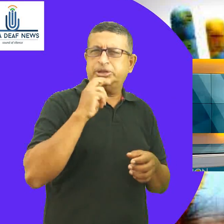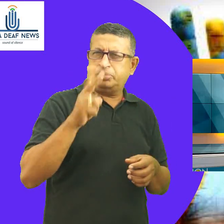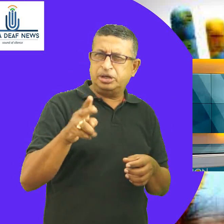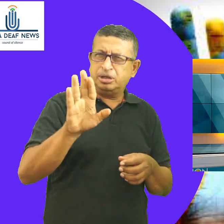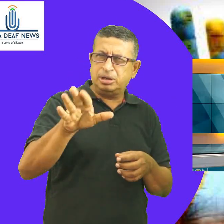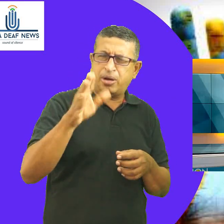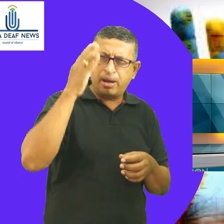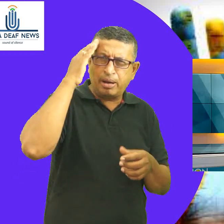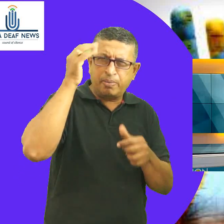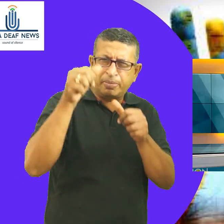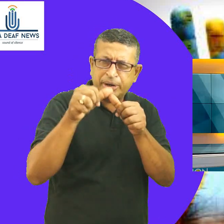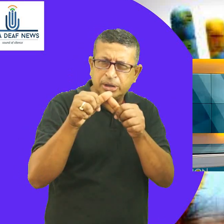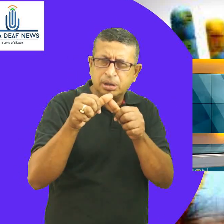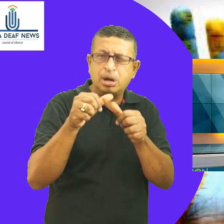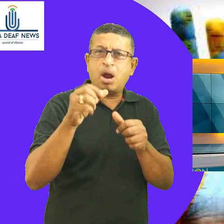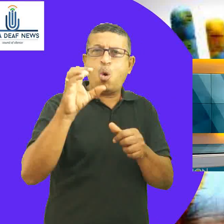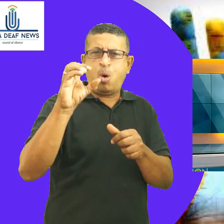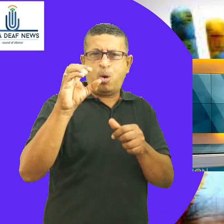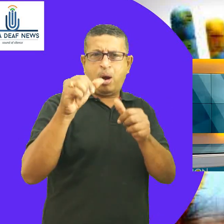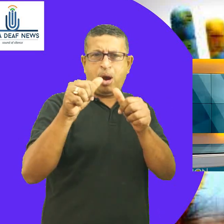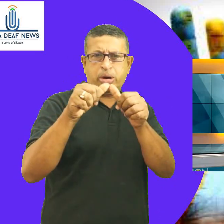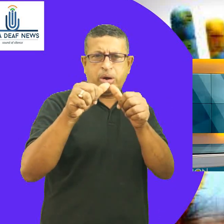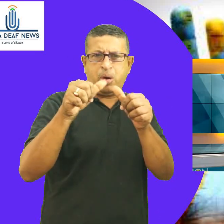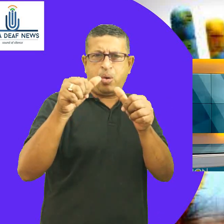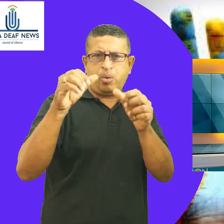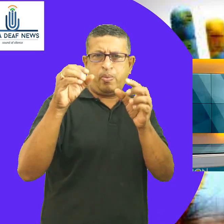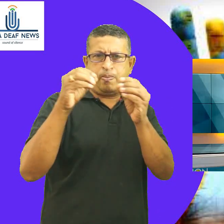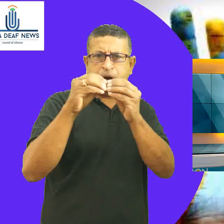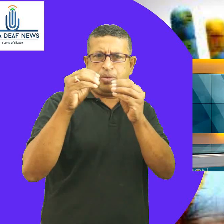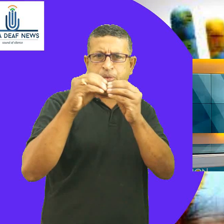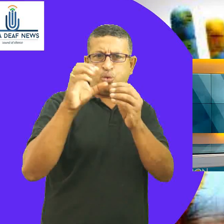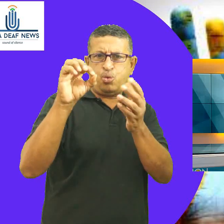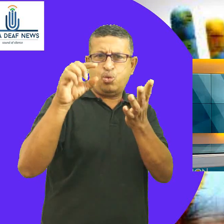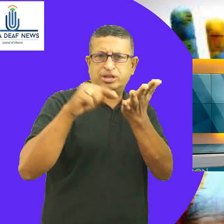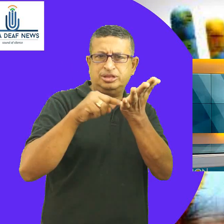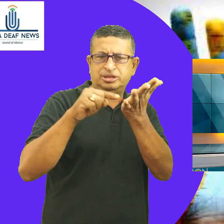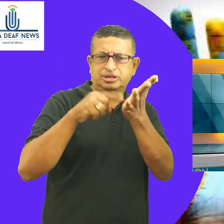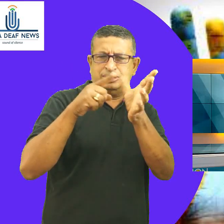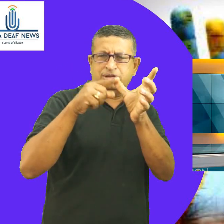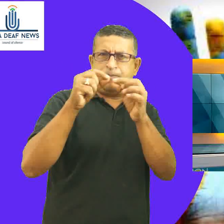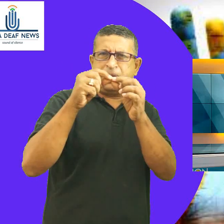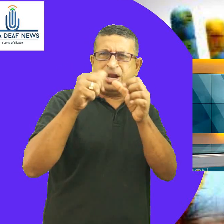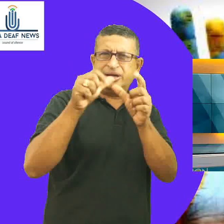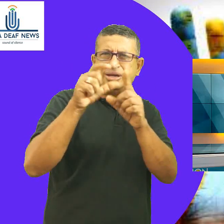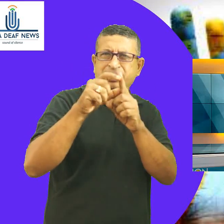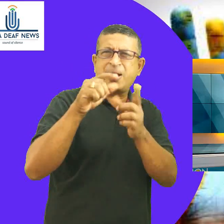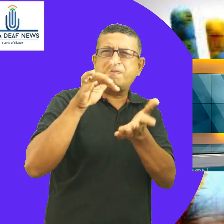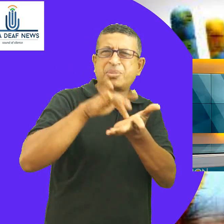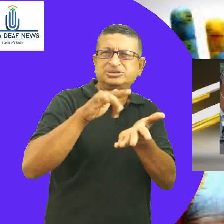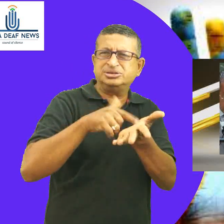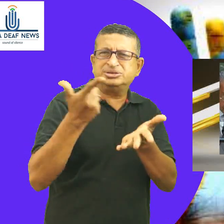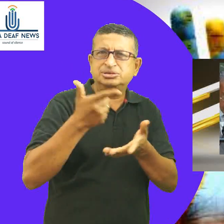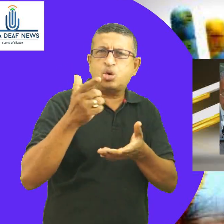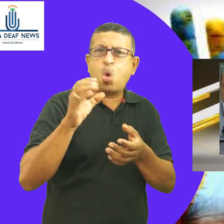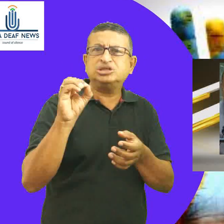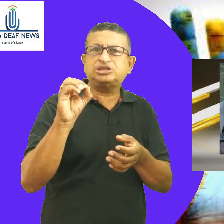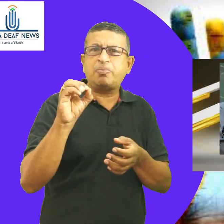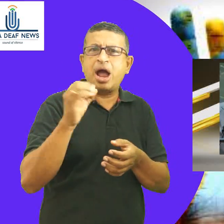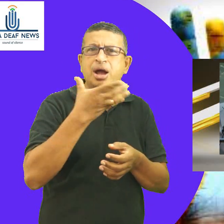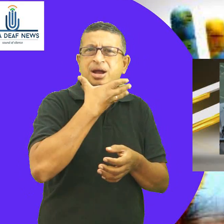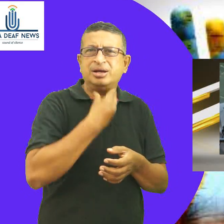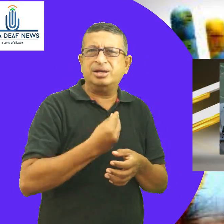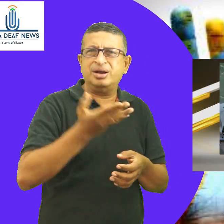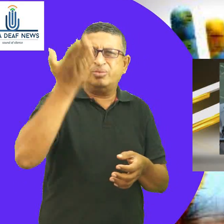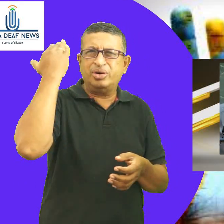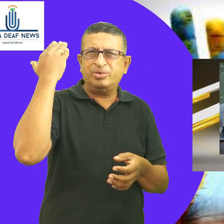By submitting its own dossier, a dossier of lies. This happened within 24 hours. On Tuesday, Islamabad